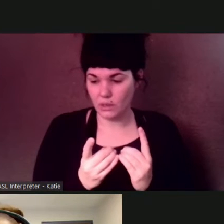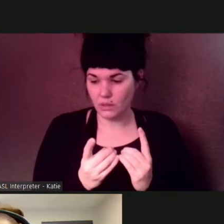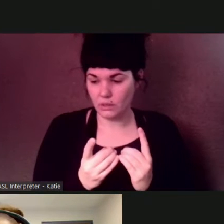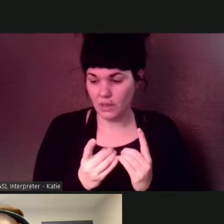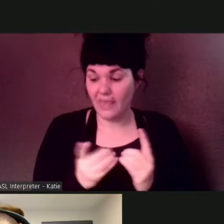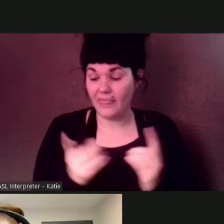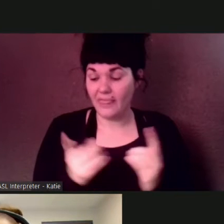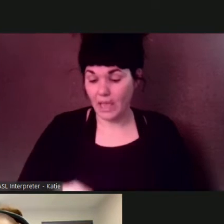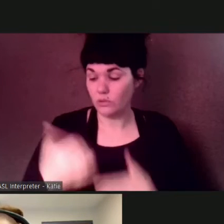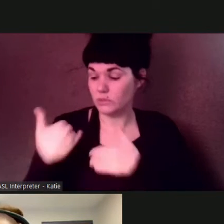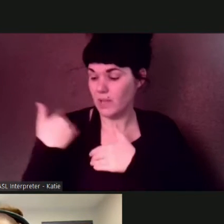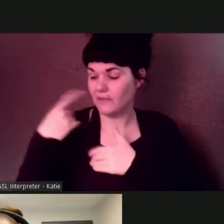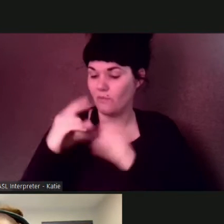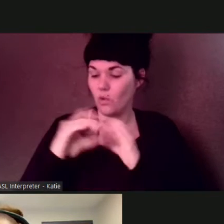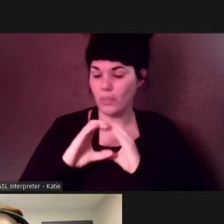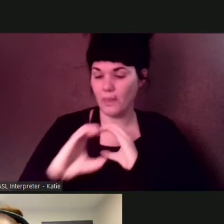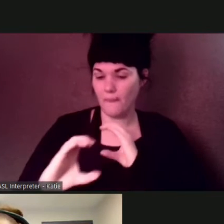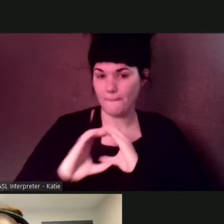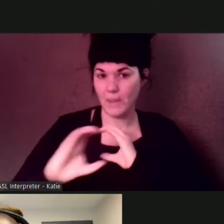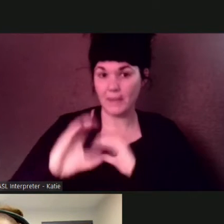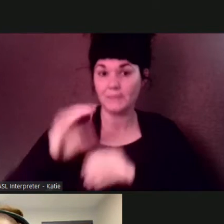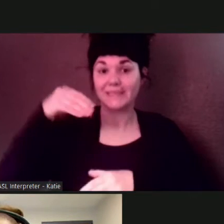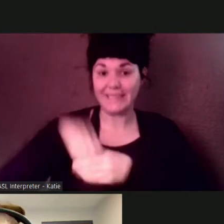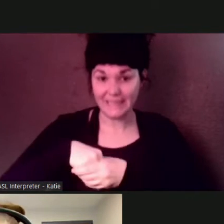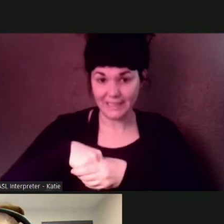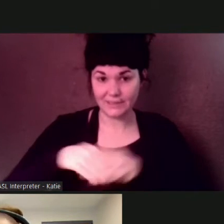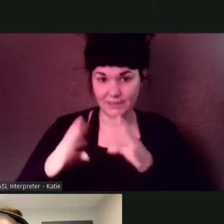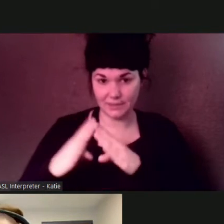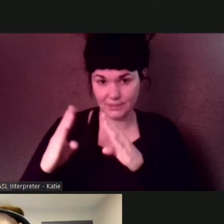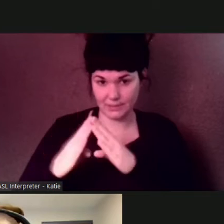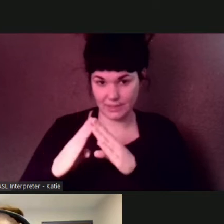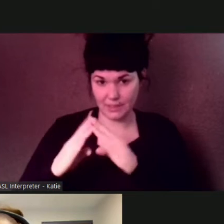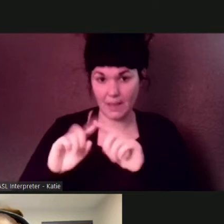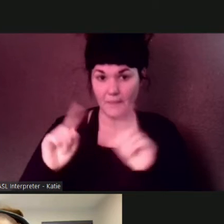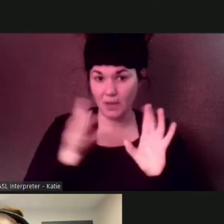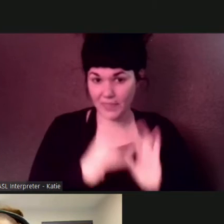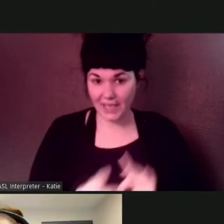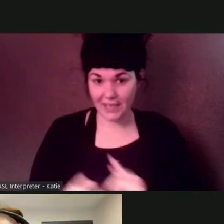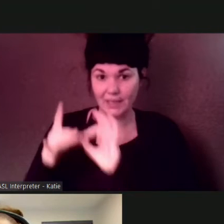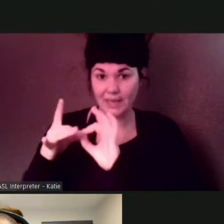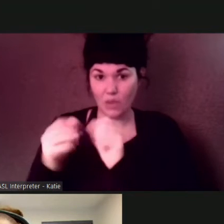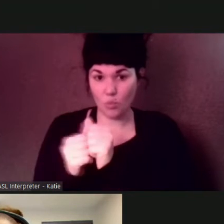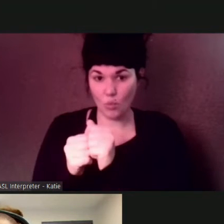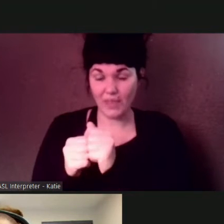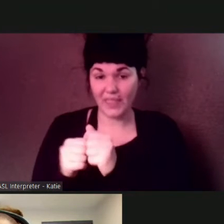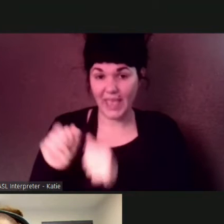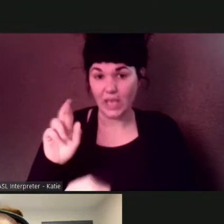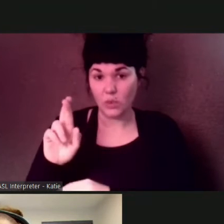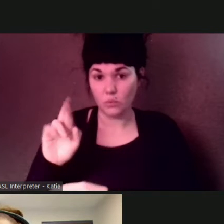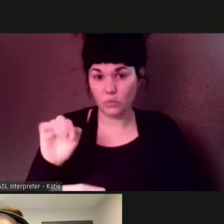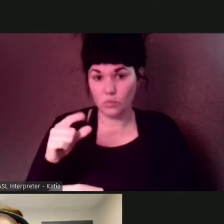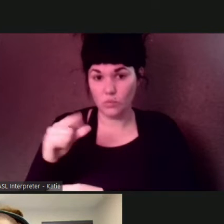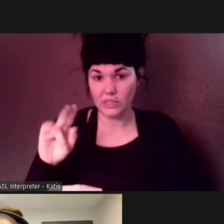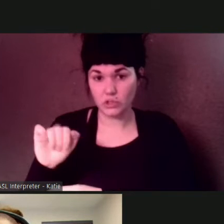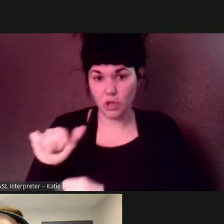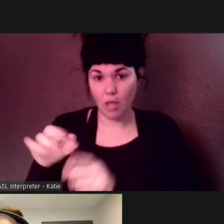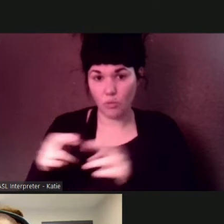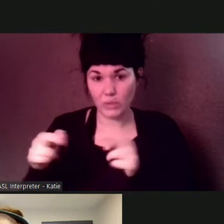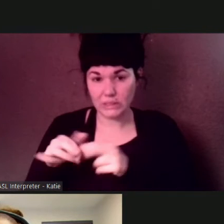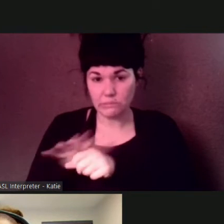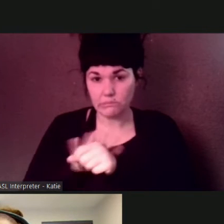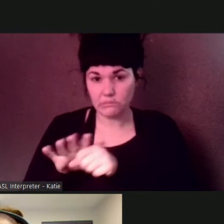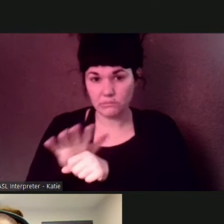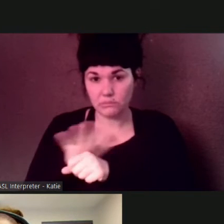in the city but then those feed into a regional entity and just so we can be clear because we know that there have been some